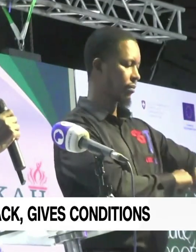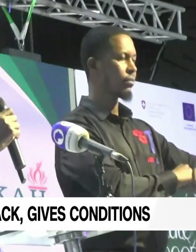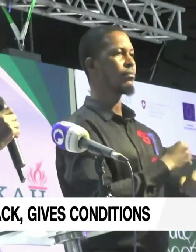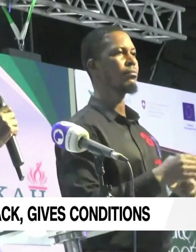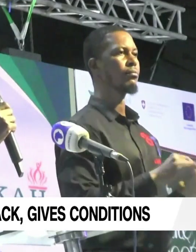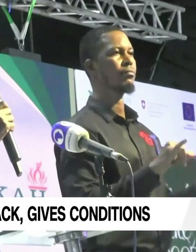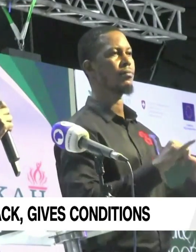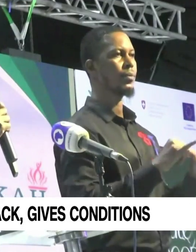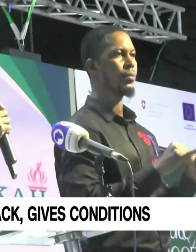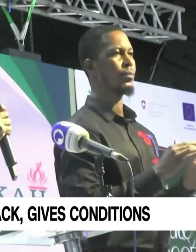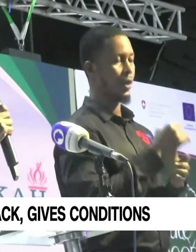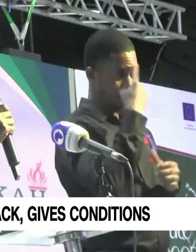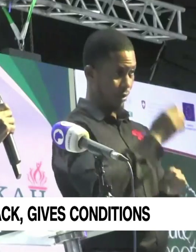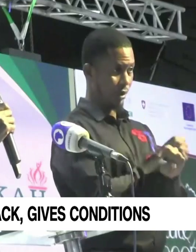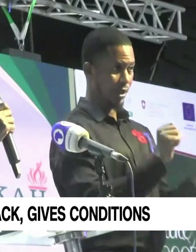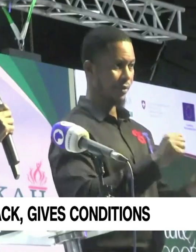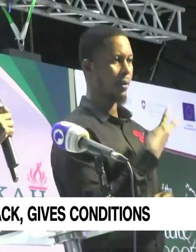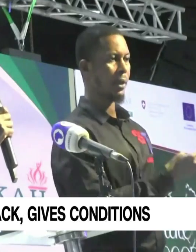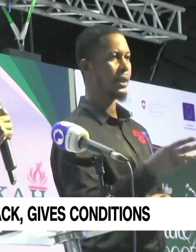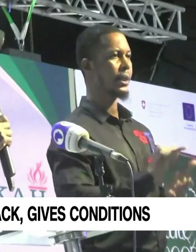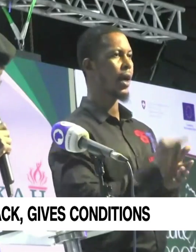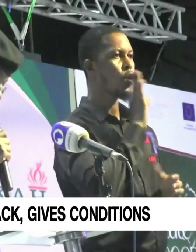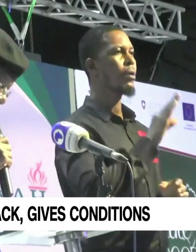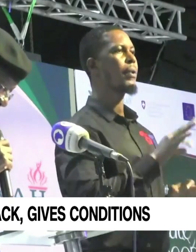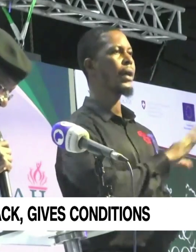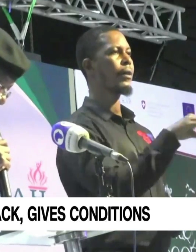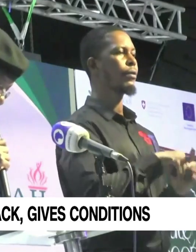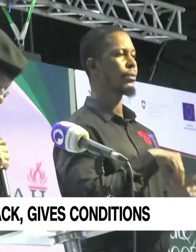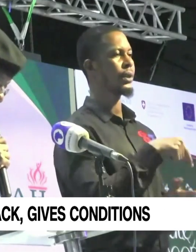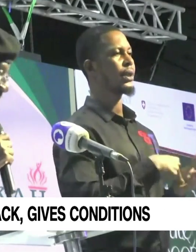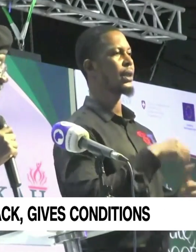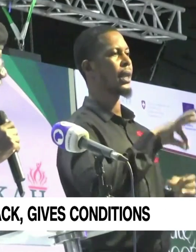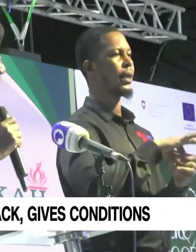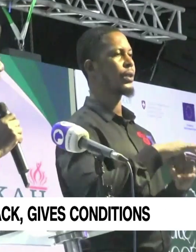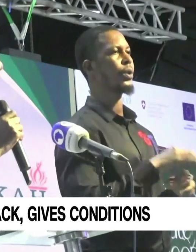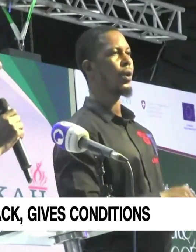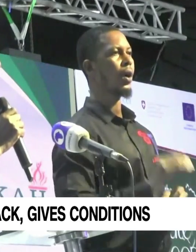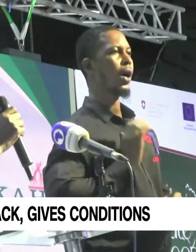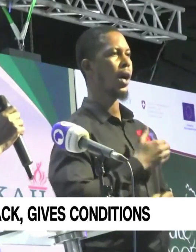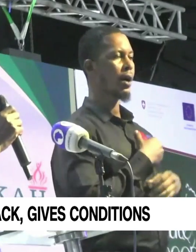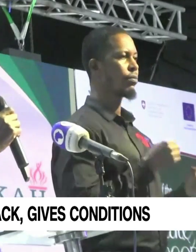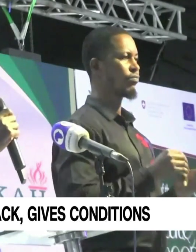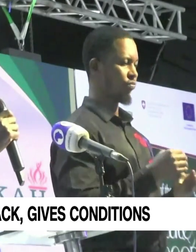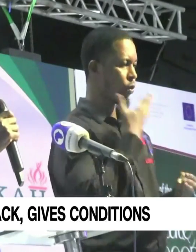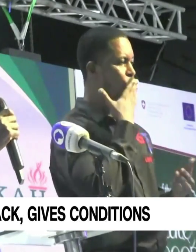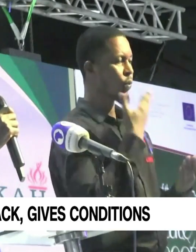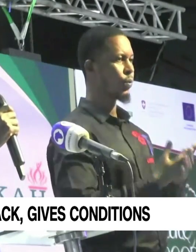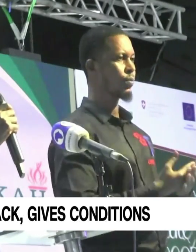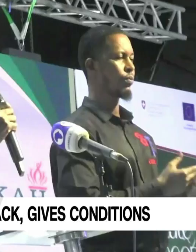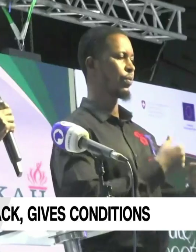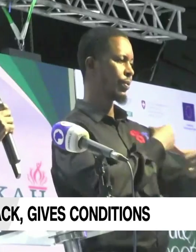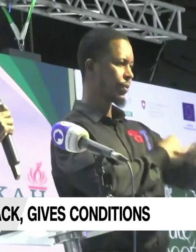and materials that will be involved in this election. Our robust security measures